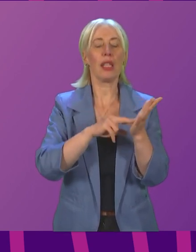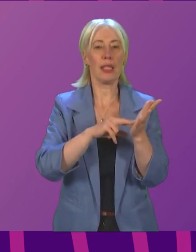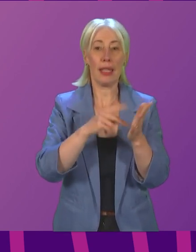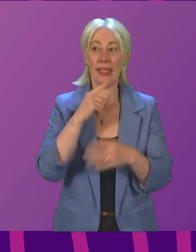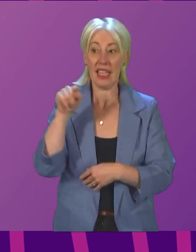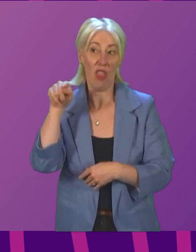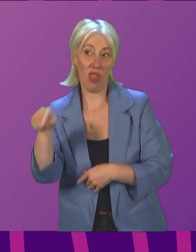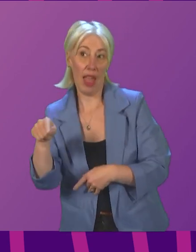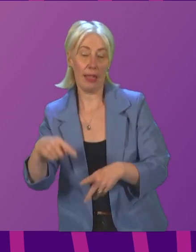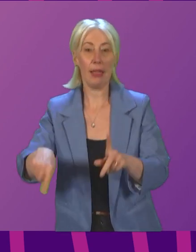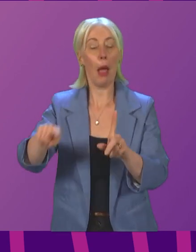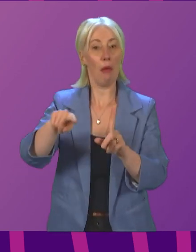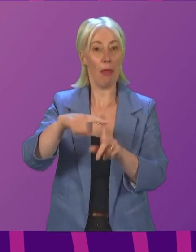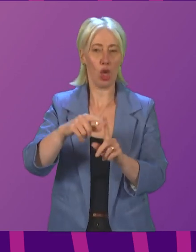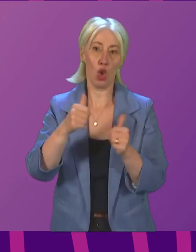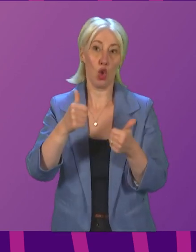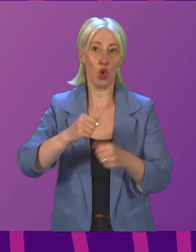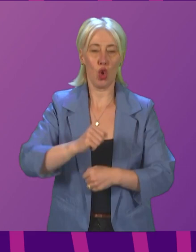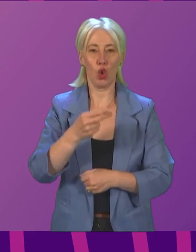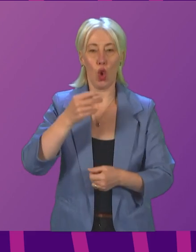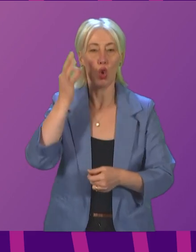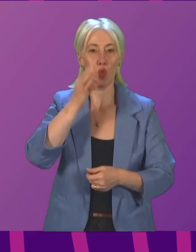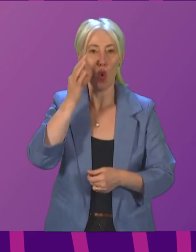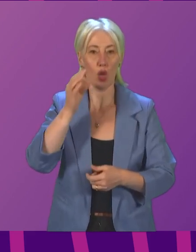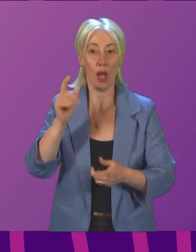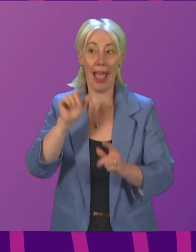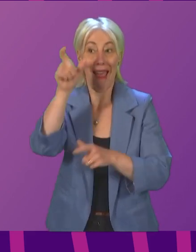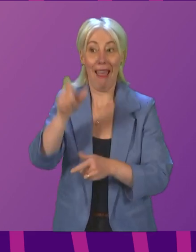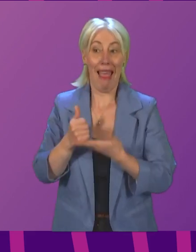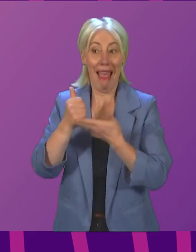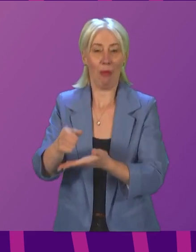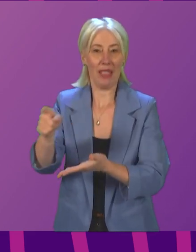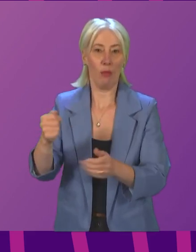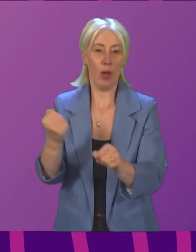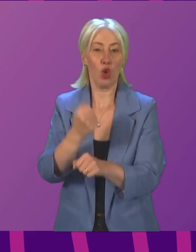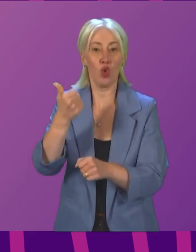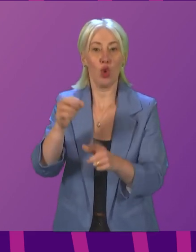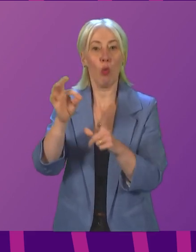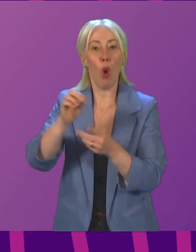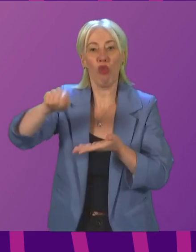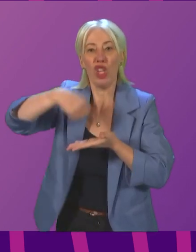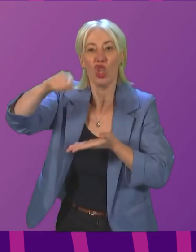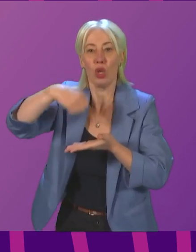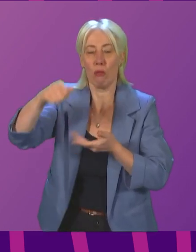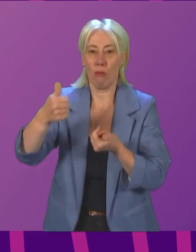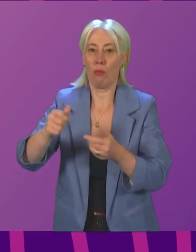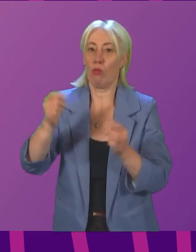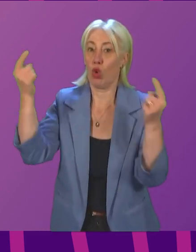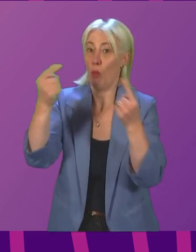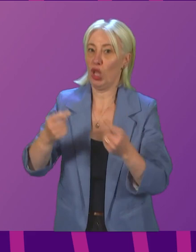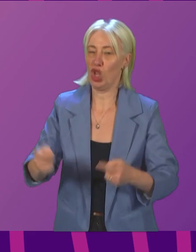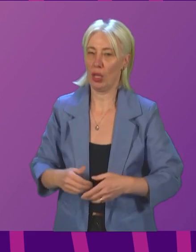him win the World Porridge Making Championship, the appliance of science, but also